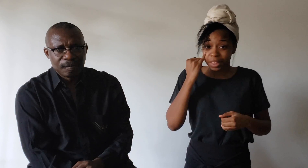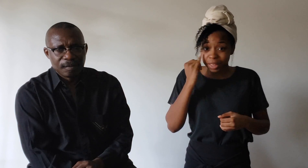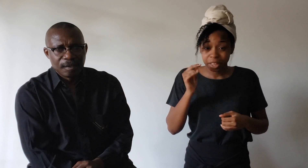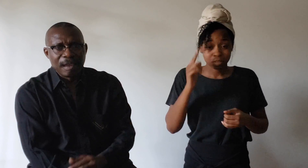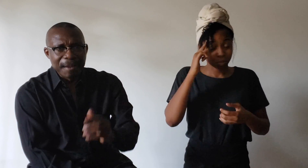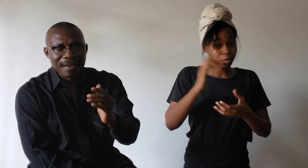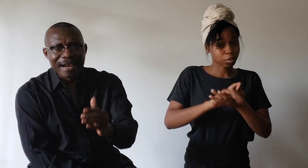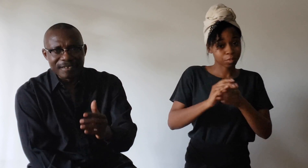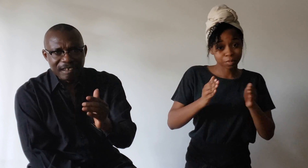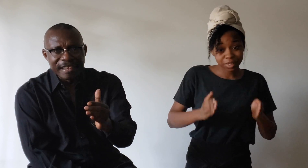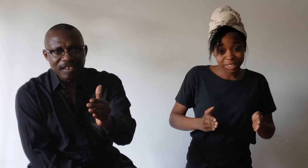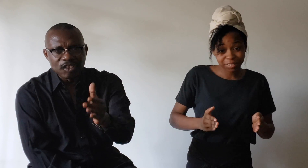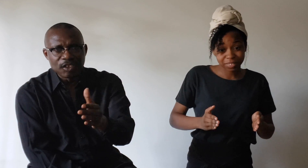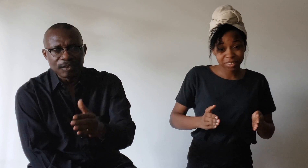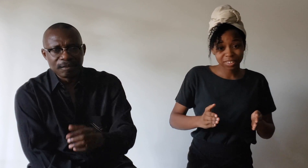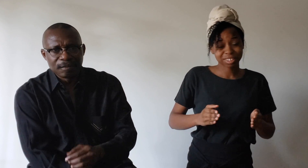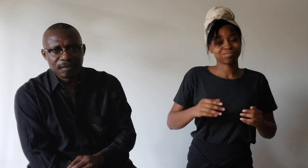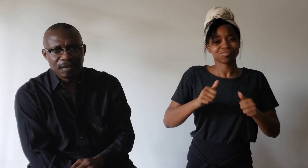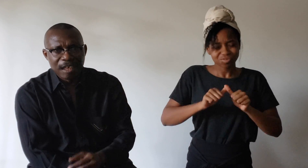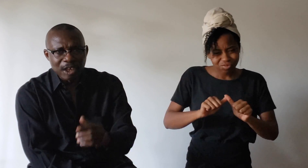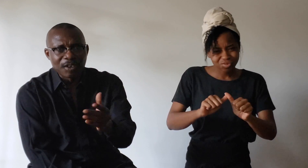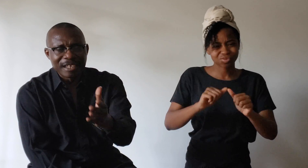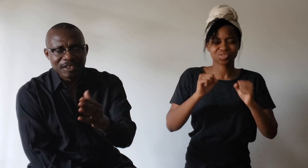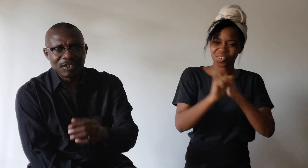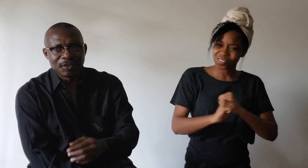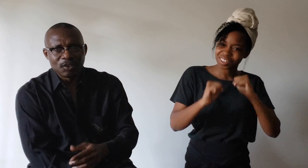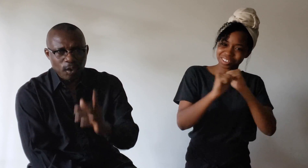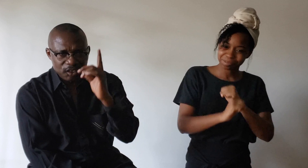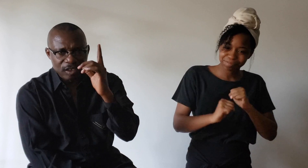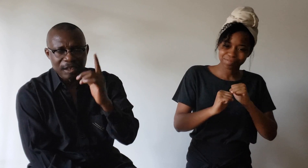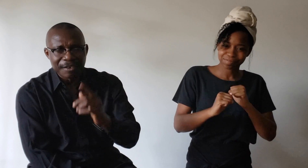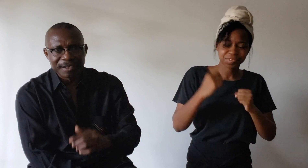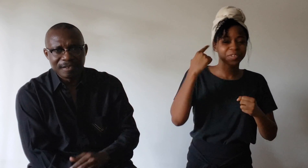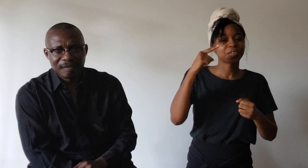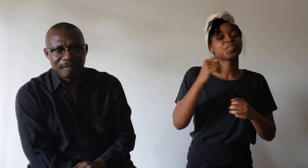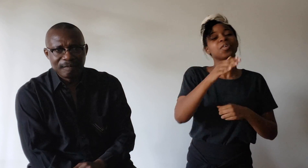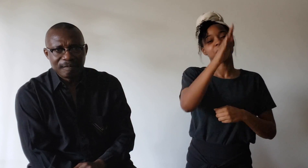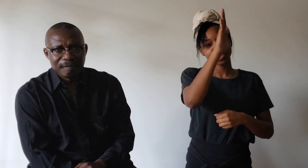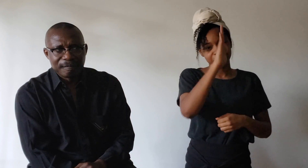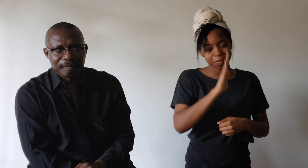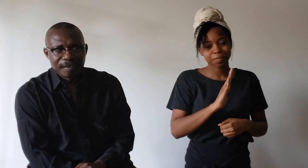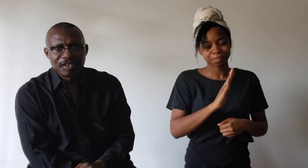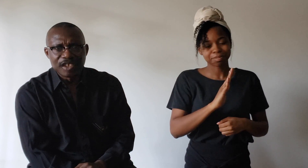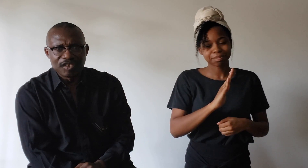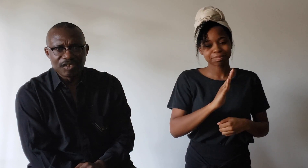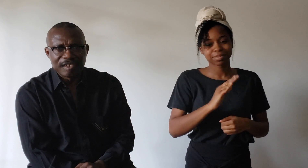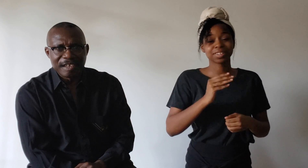May God lead you in all that you do to His glory. In Jesus' name,